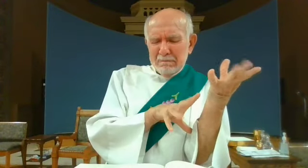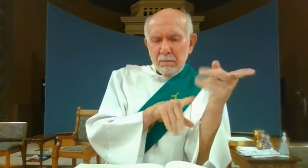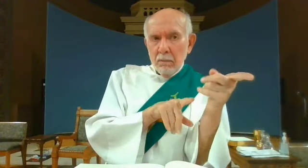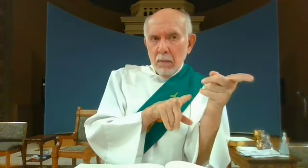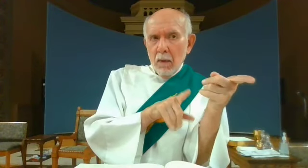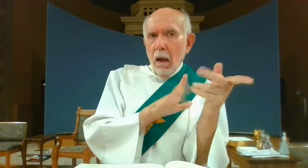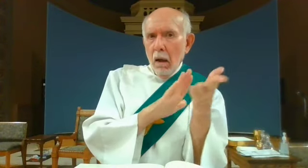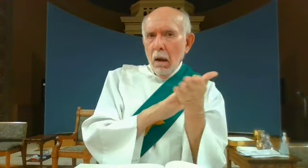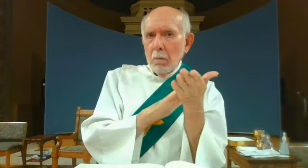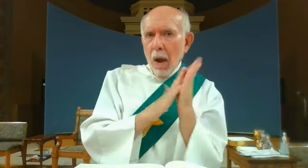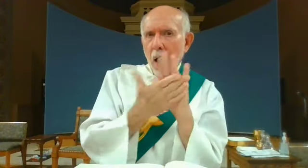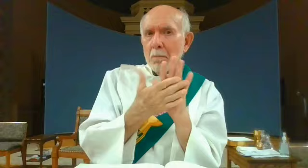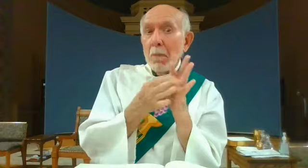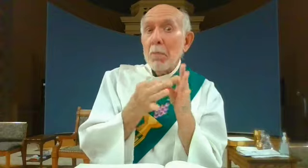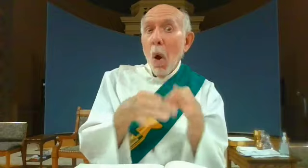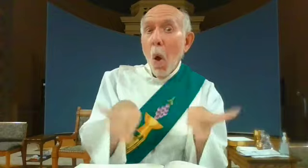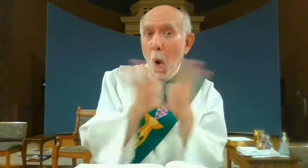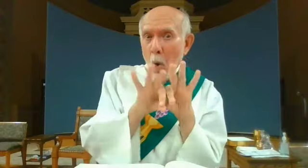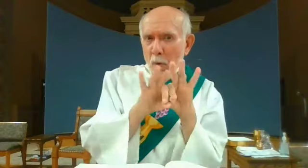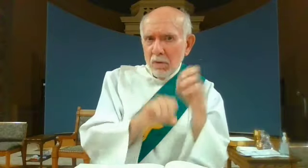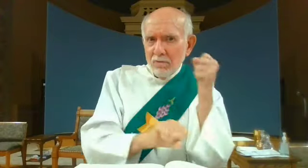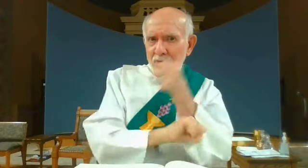has become the cornerstone